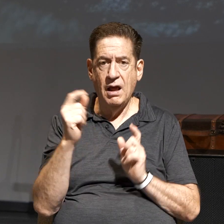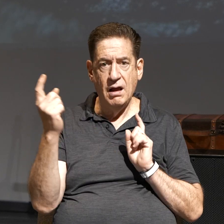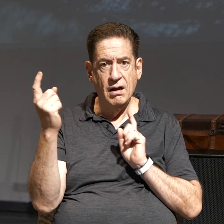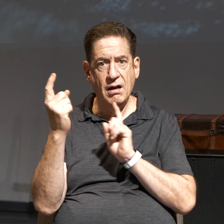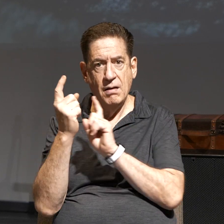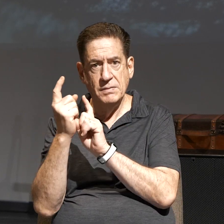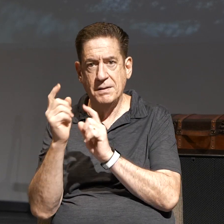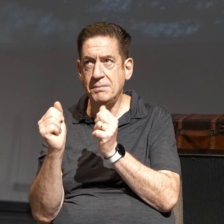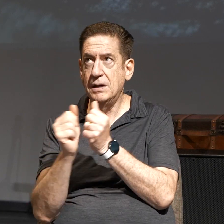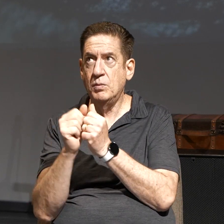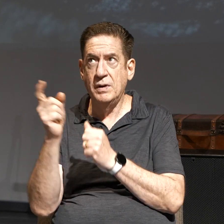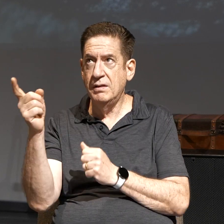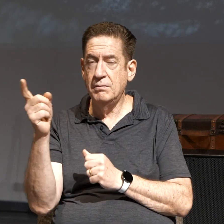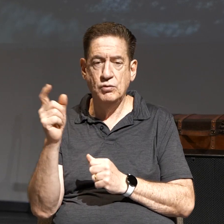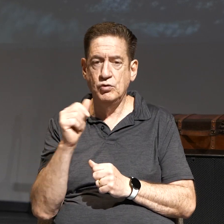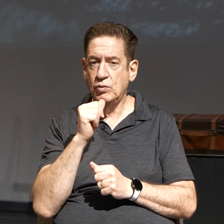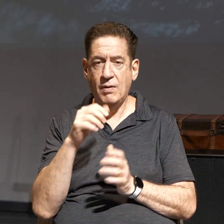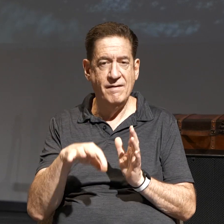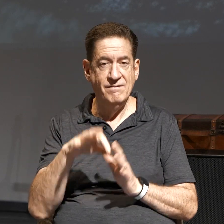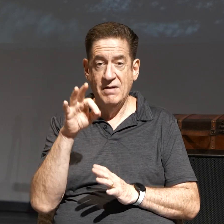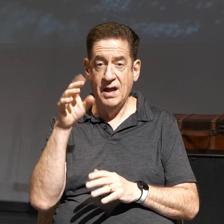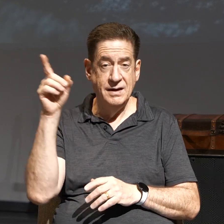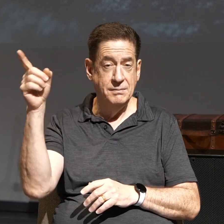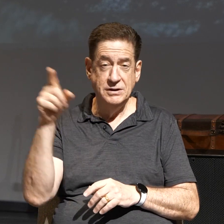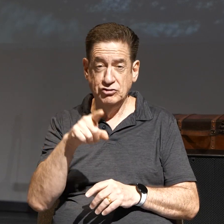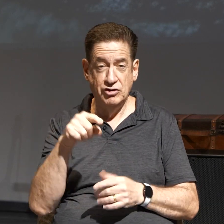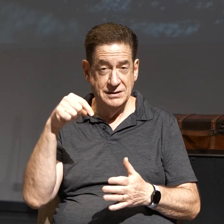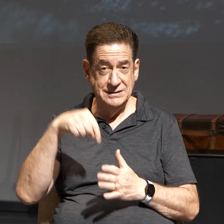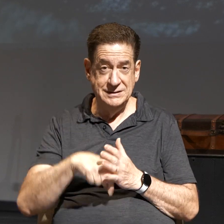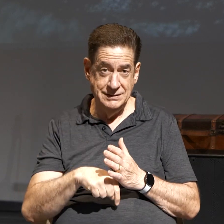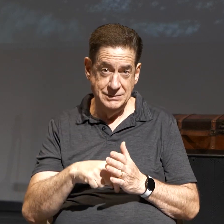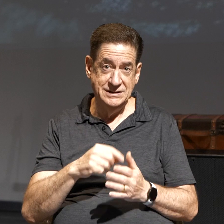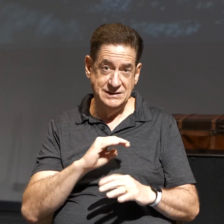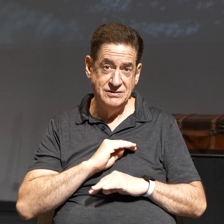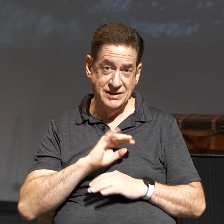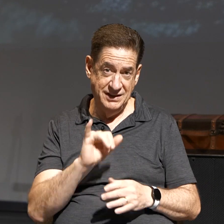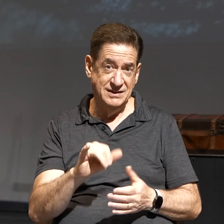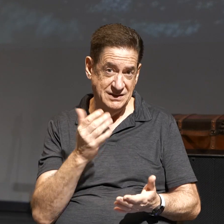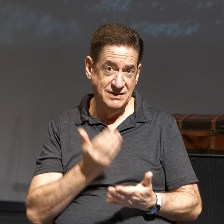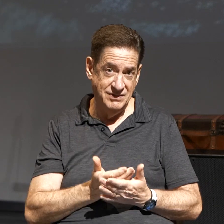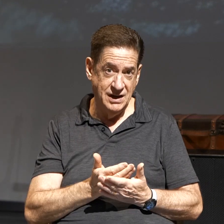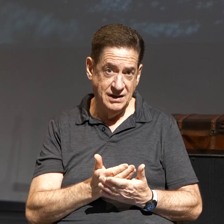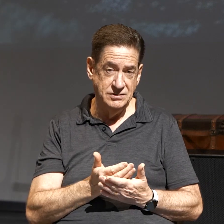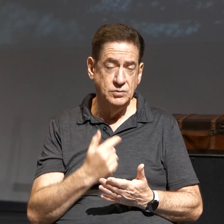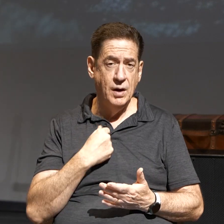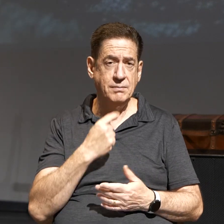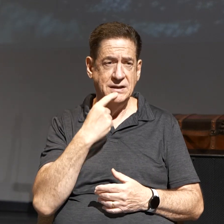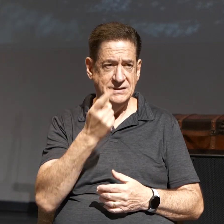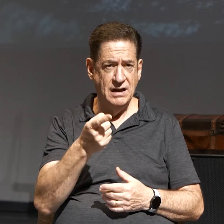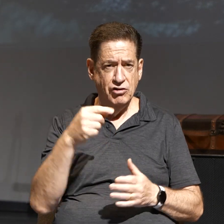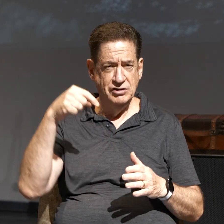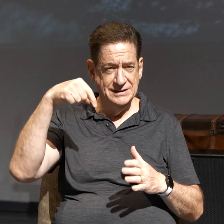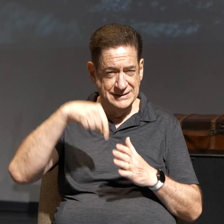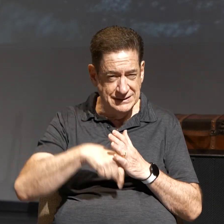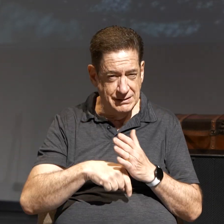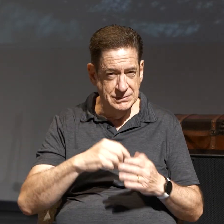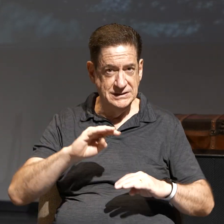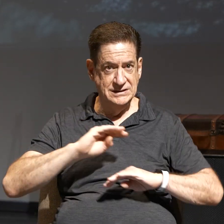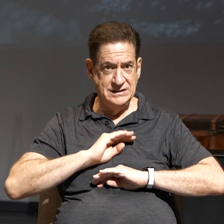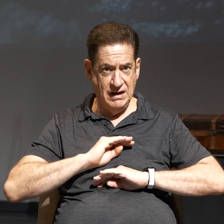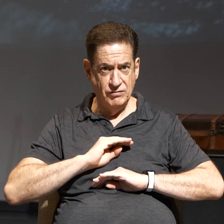with Him, and you don't find Him as your deepest satisfaction. That's a fact. I'm telling you, He's your deepest satisfaction,